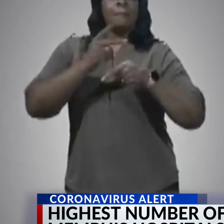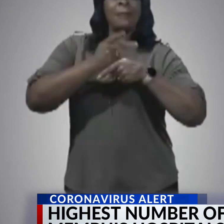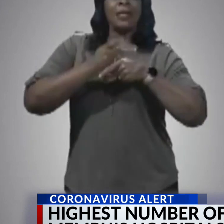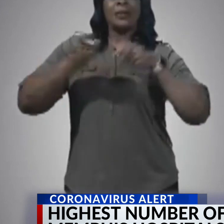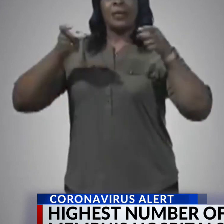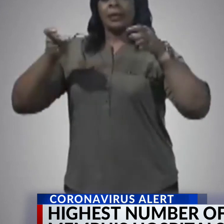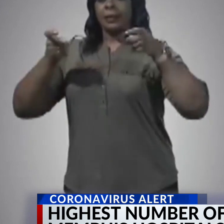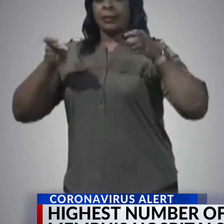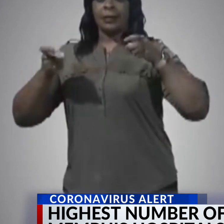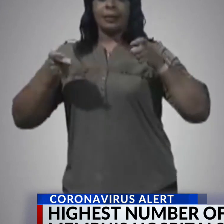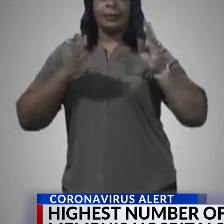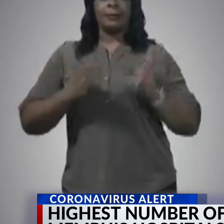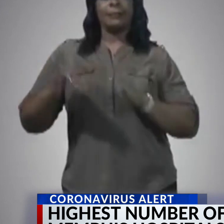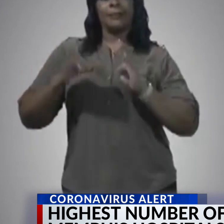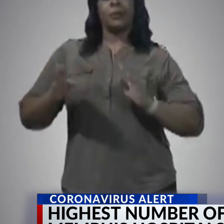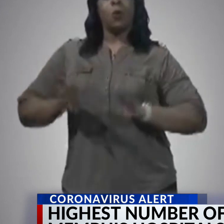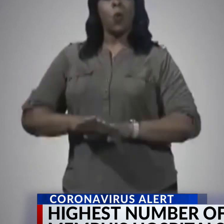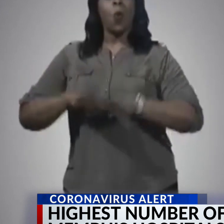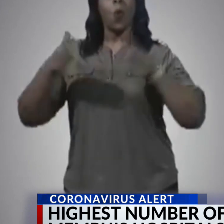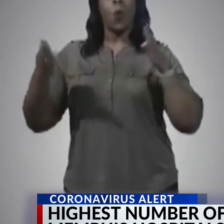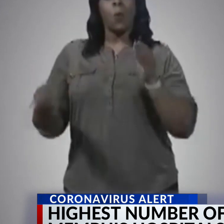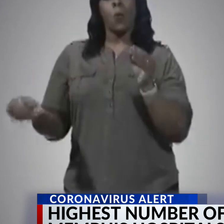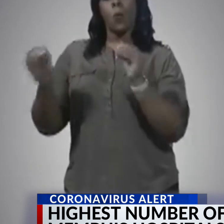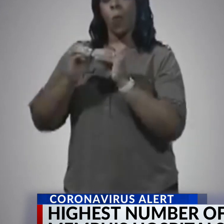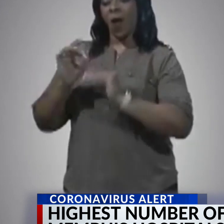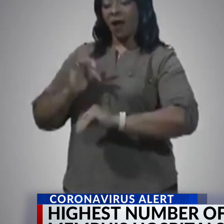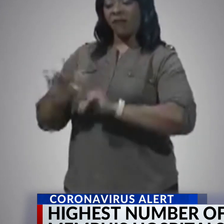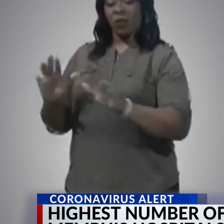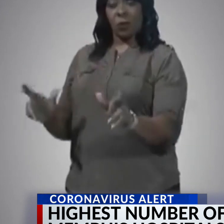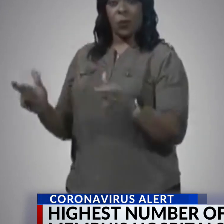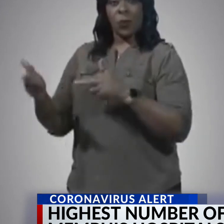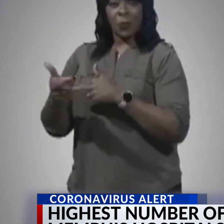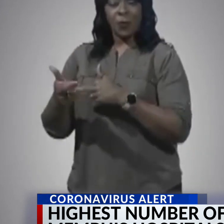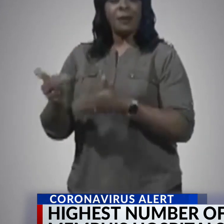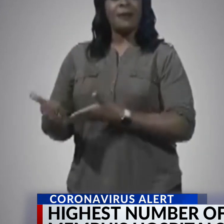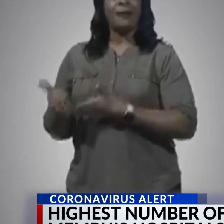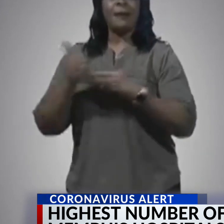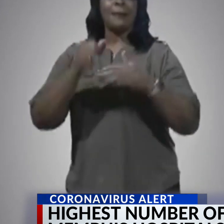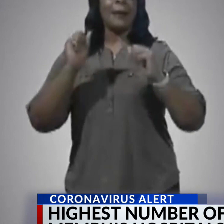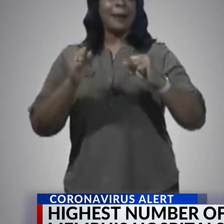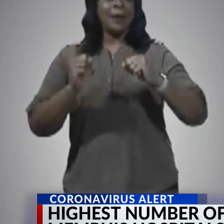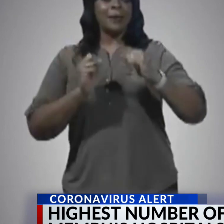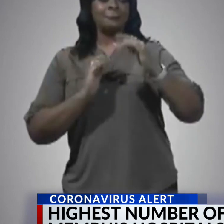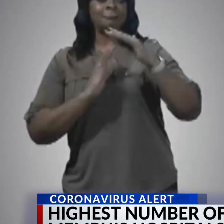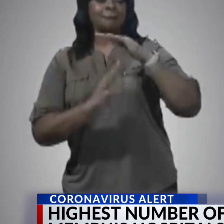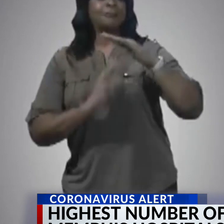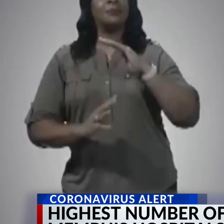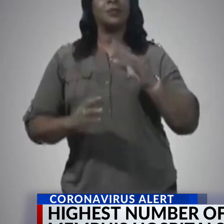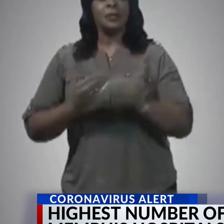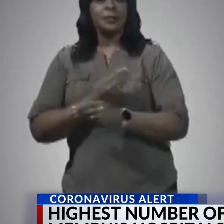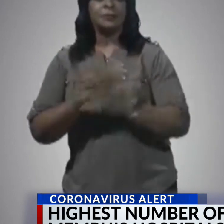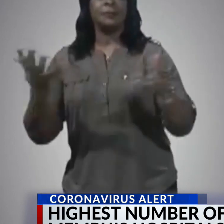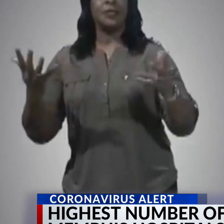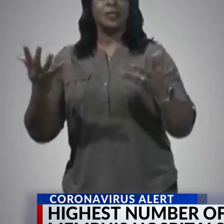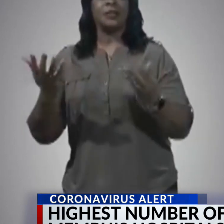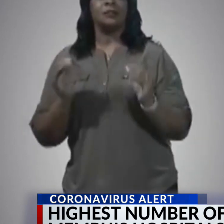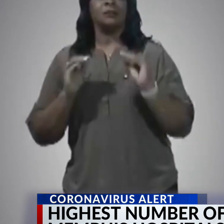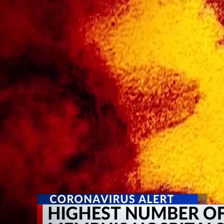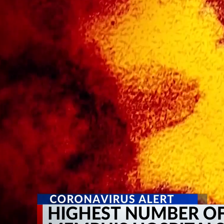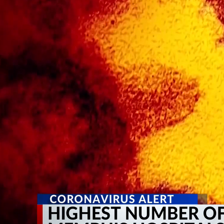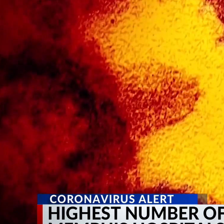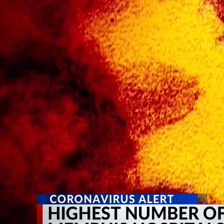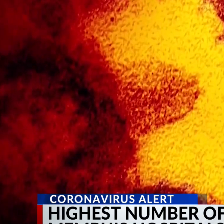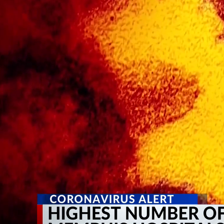and keep open some additional rooms. It will also help with their capacity to administer and infuse monoclonal